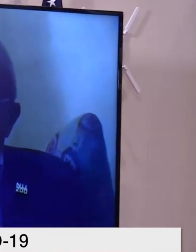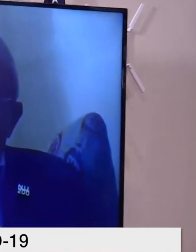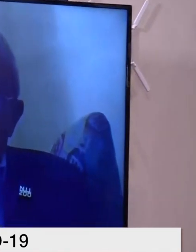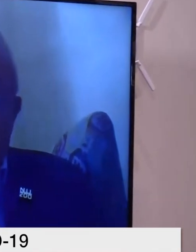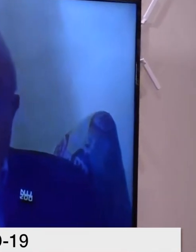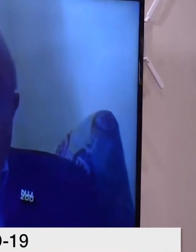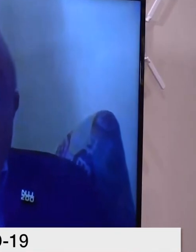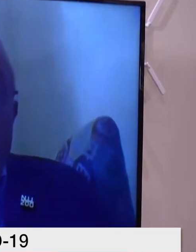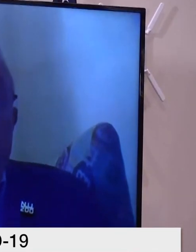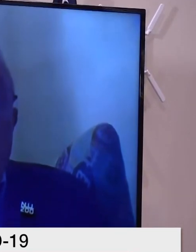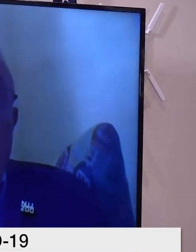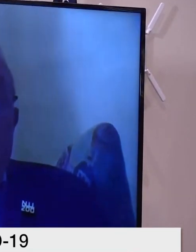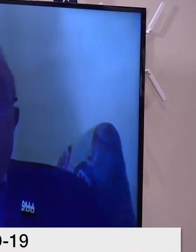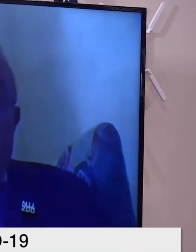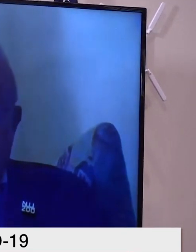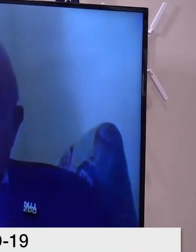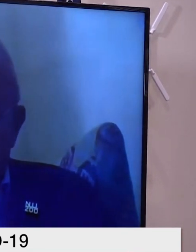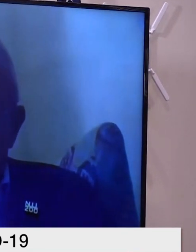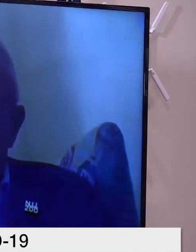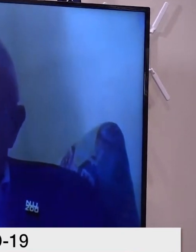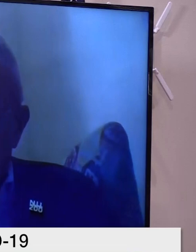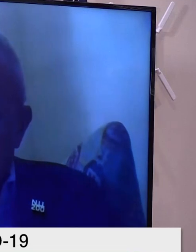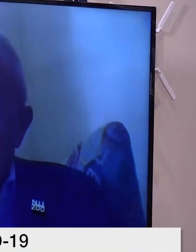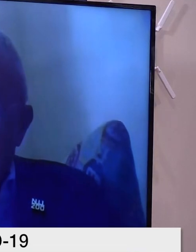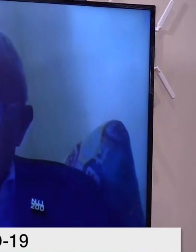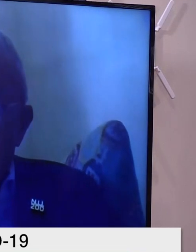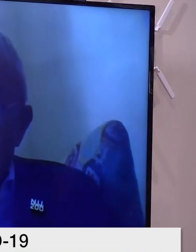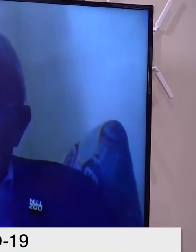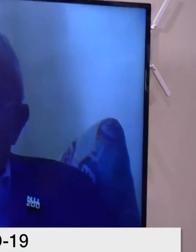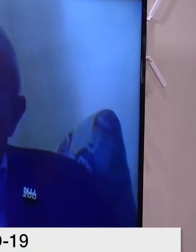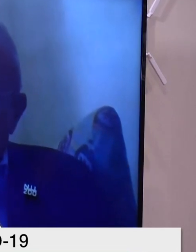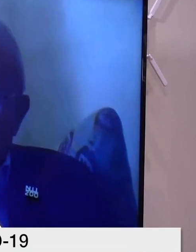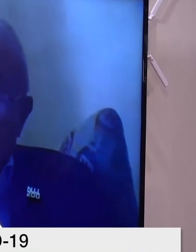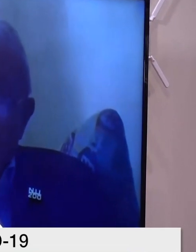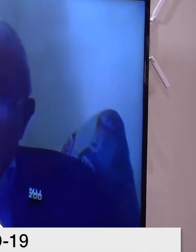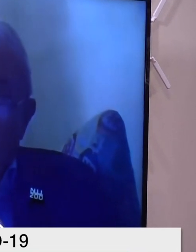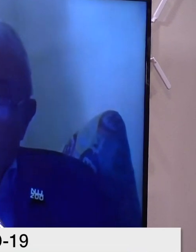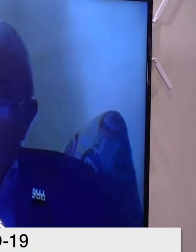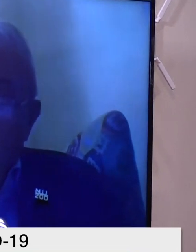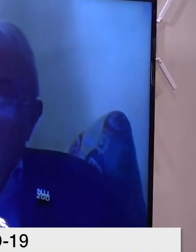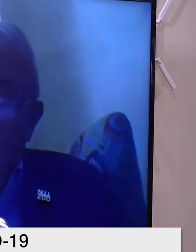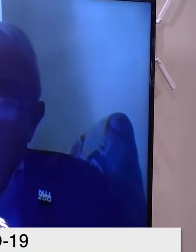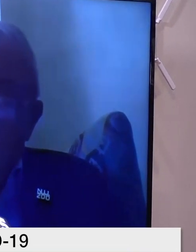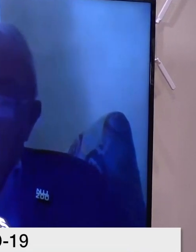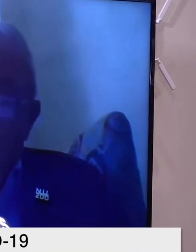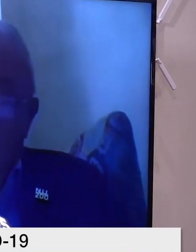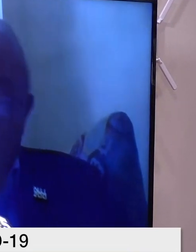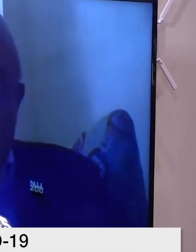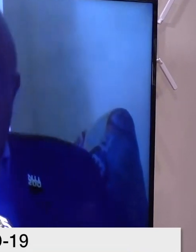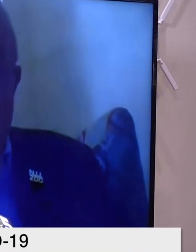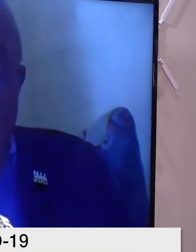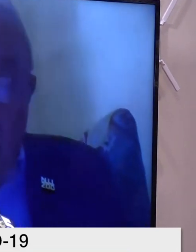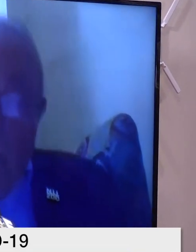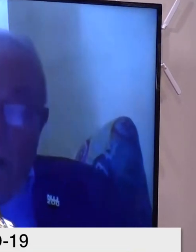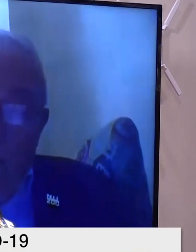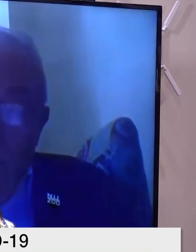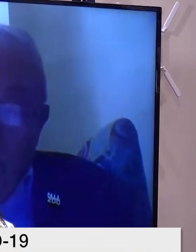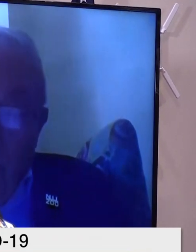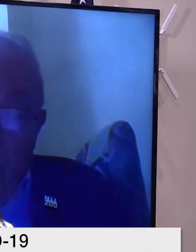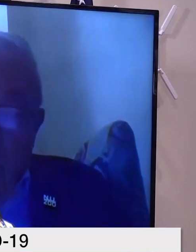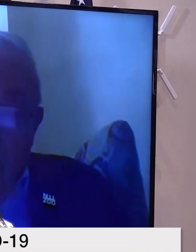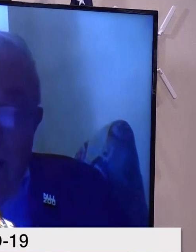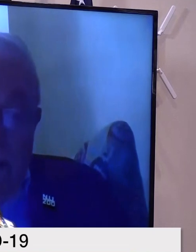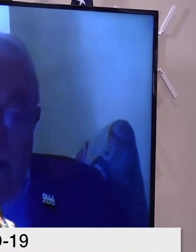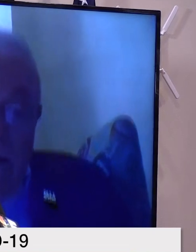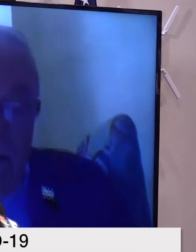auditorium can hear me. We can hear you just fine. Thank you very much for coming on, Rich. Hi, Governor. I'm